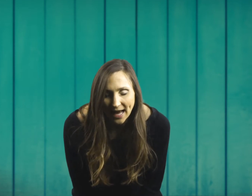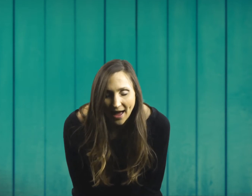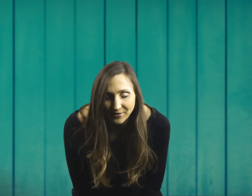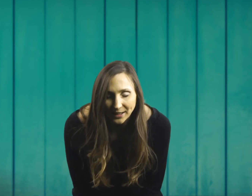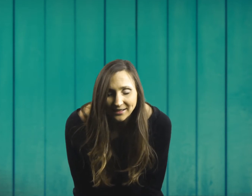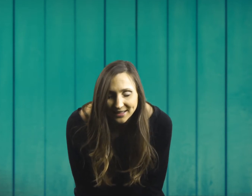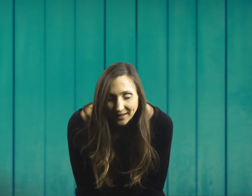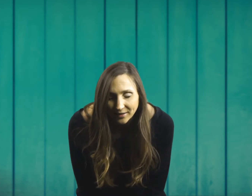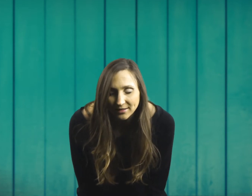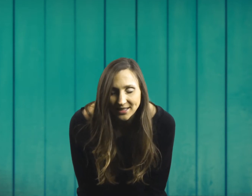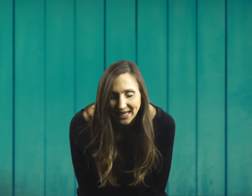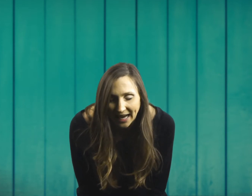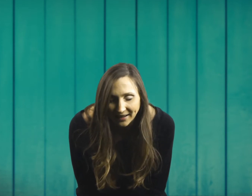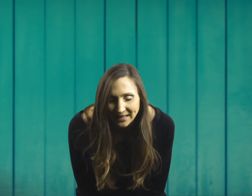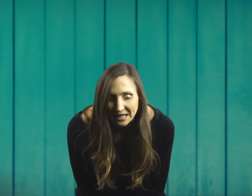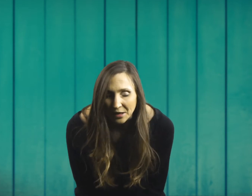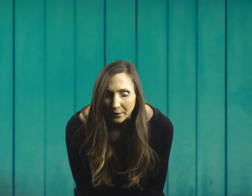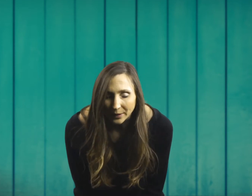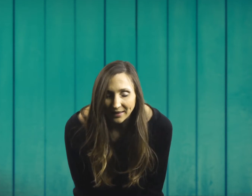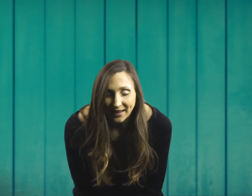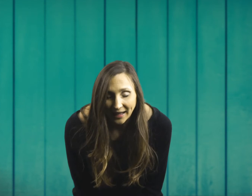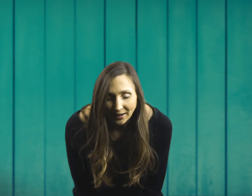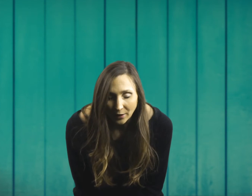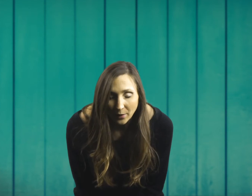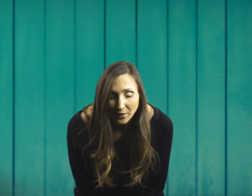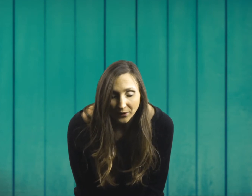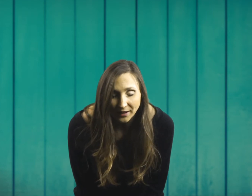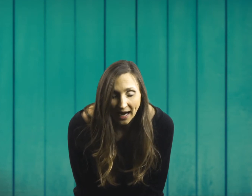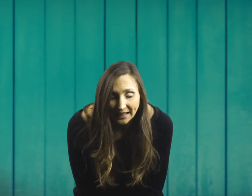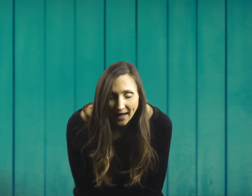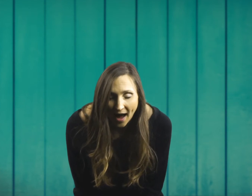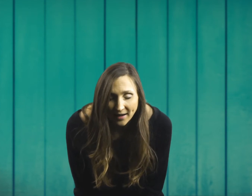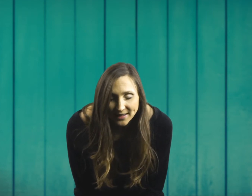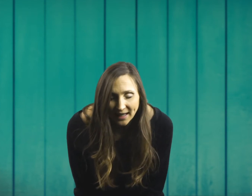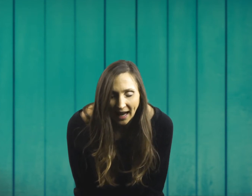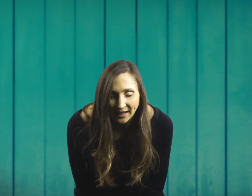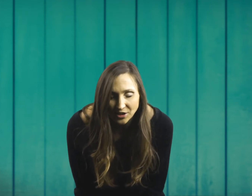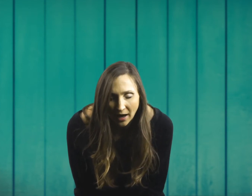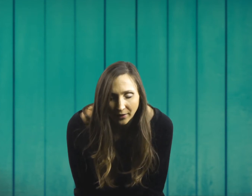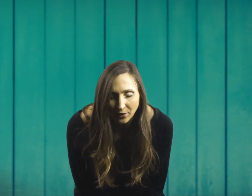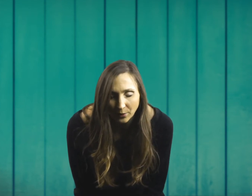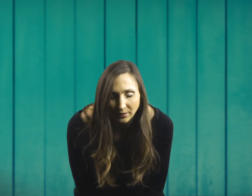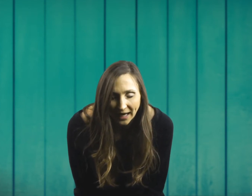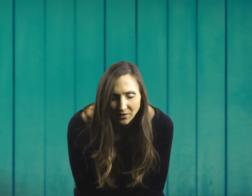every single day. We thank you for guiding us and each other through life